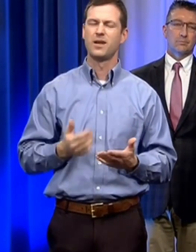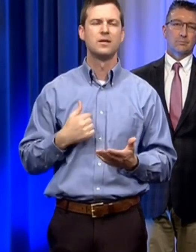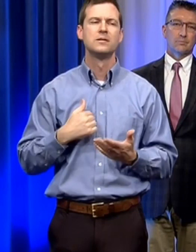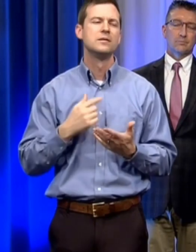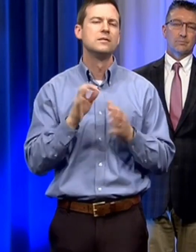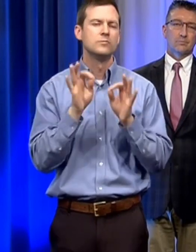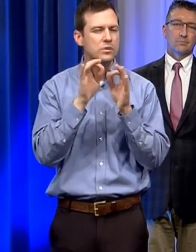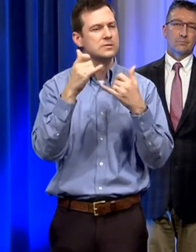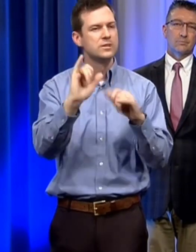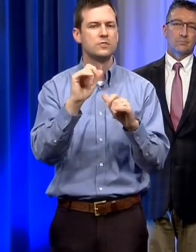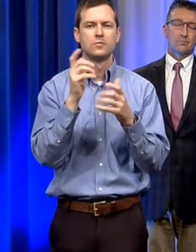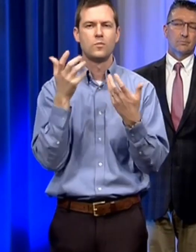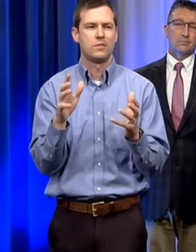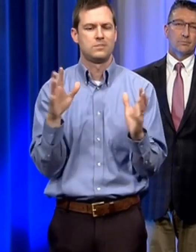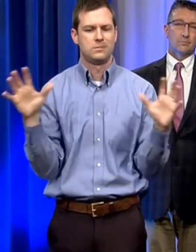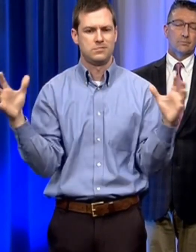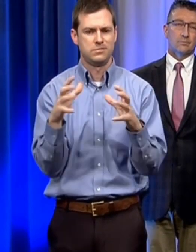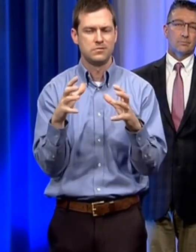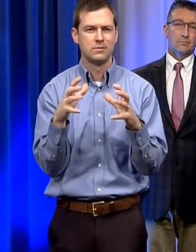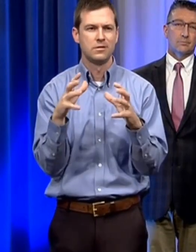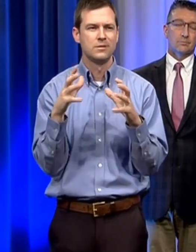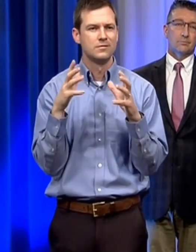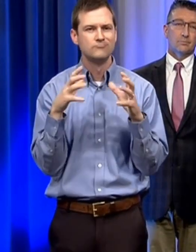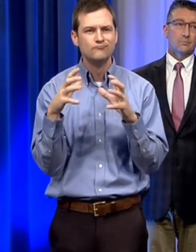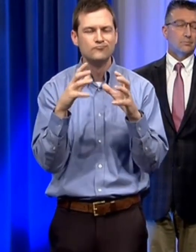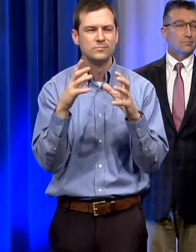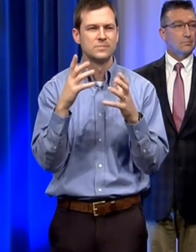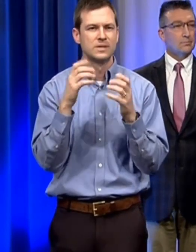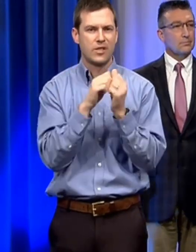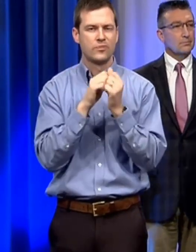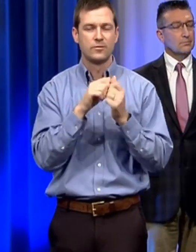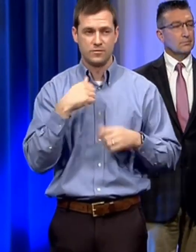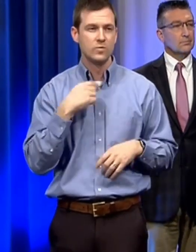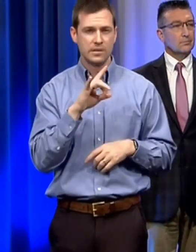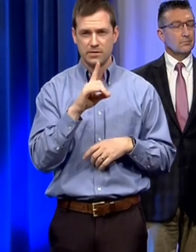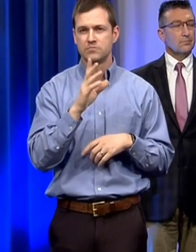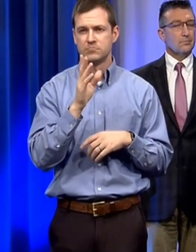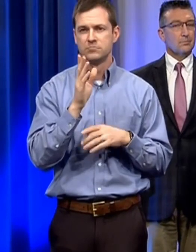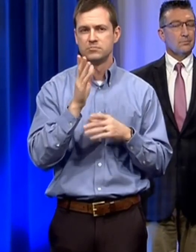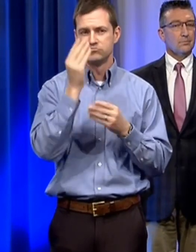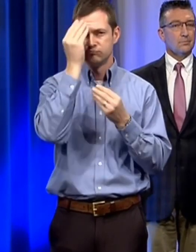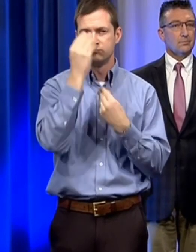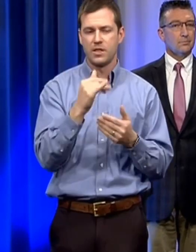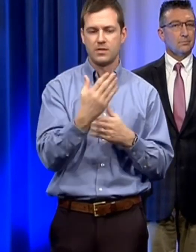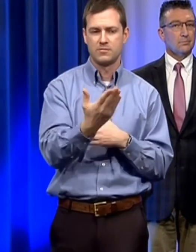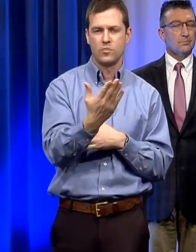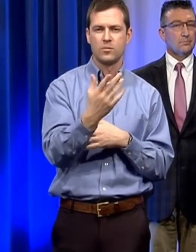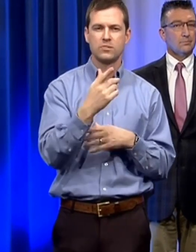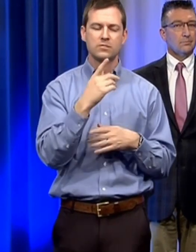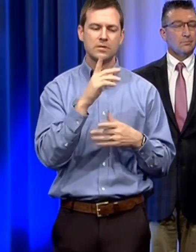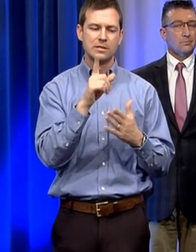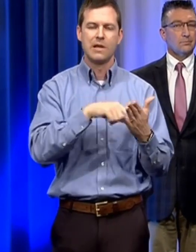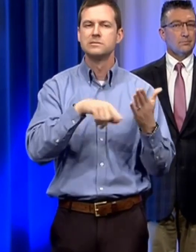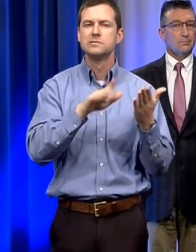of people congregating together we had put out guidance earlier today canceling school events and some athletic events